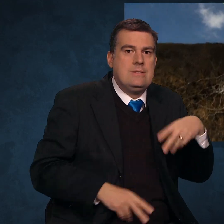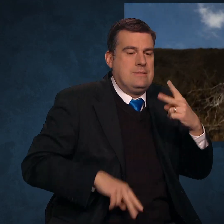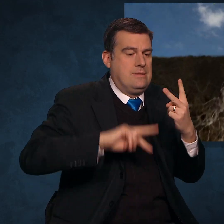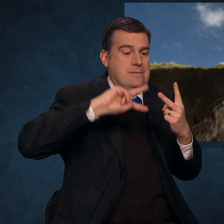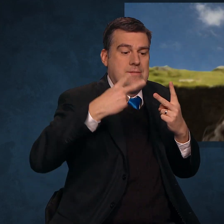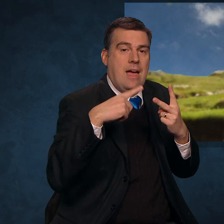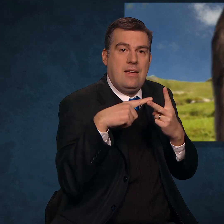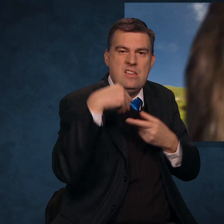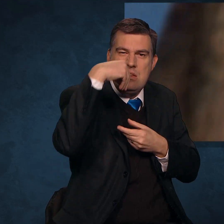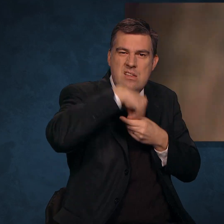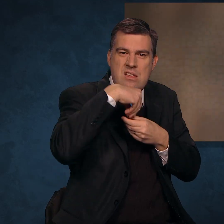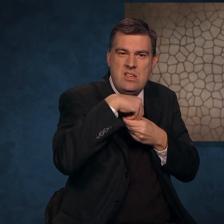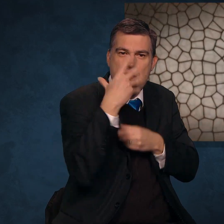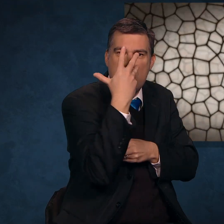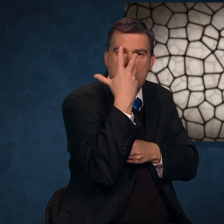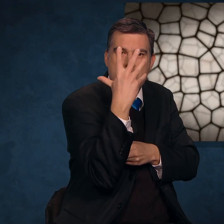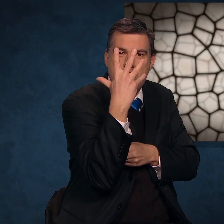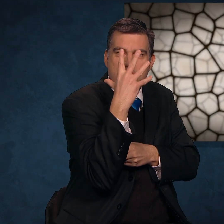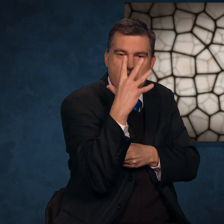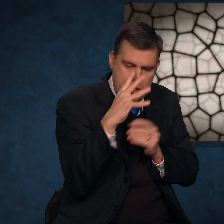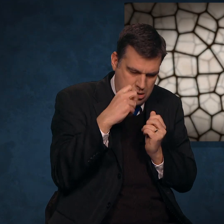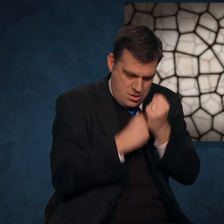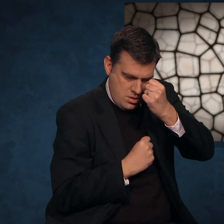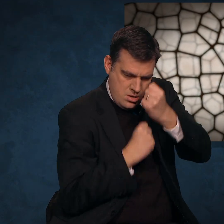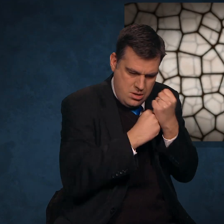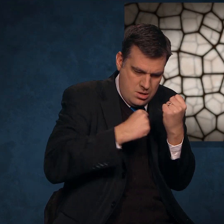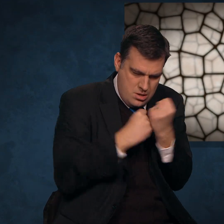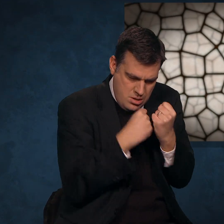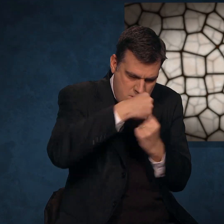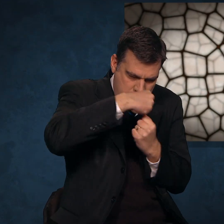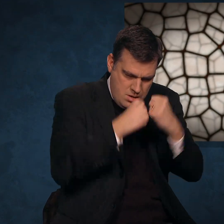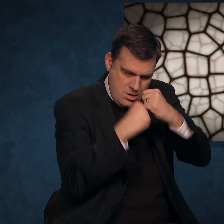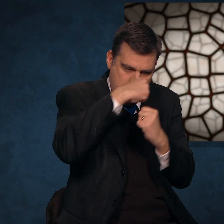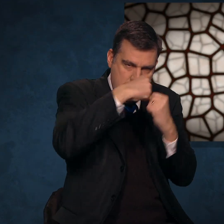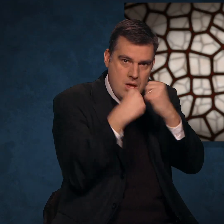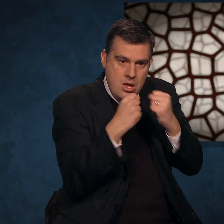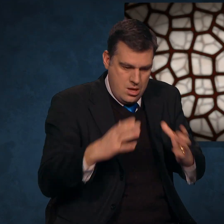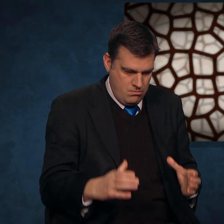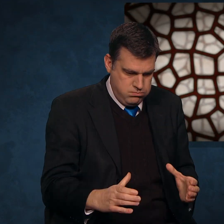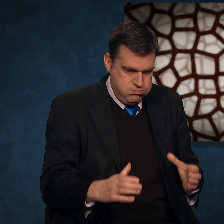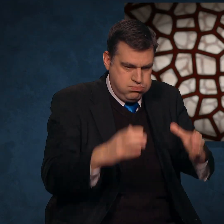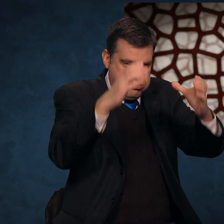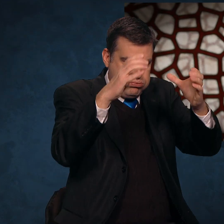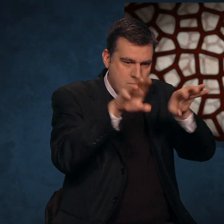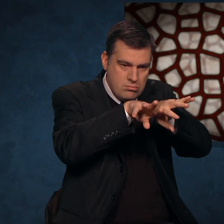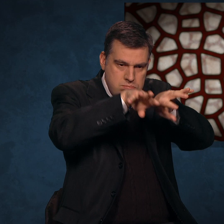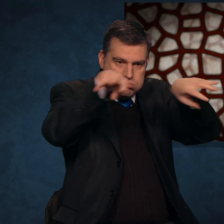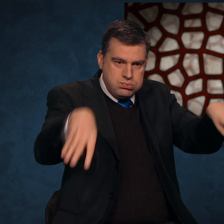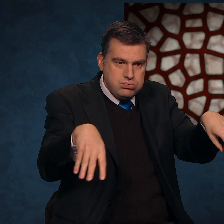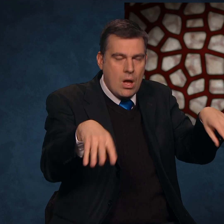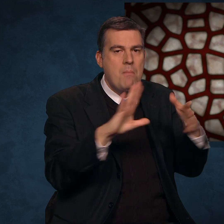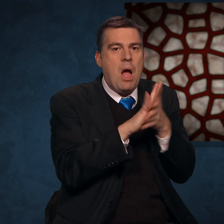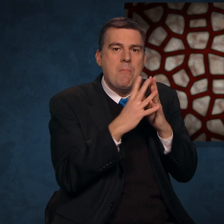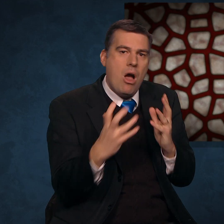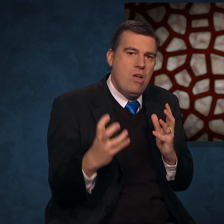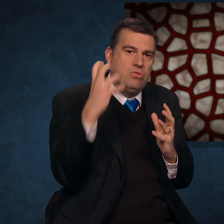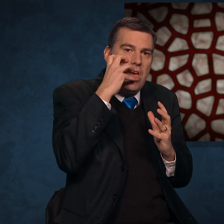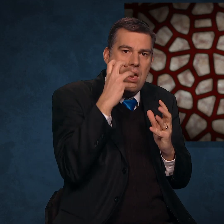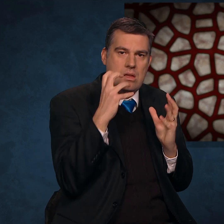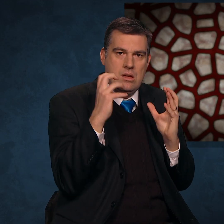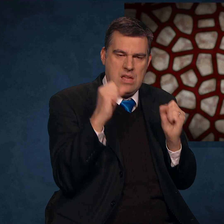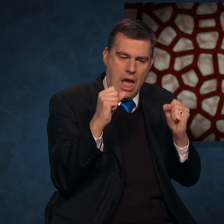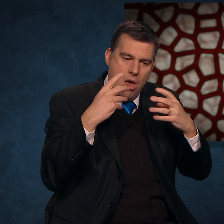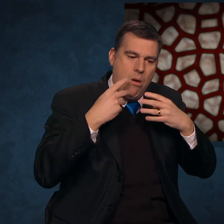the forces in the tree start creating cell structures that actually make the trunk and branches thicker and more